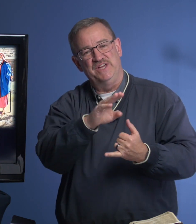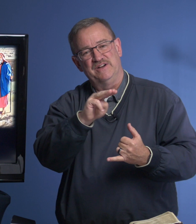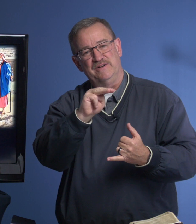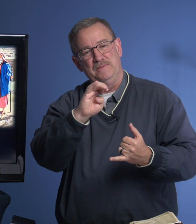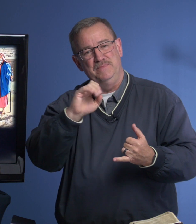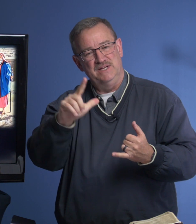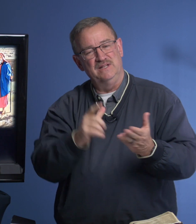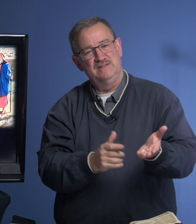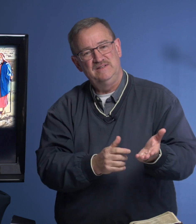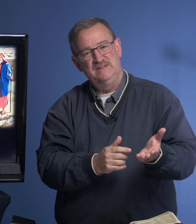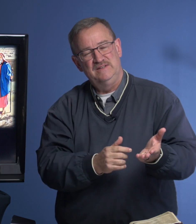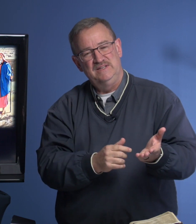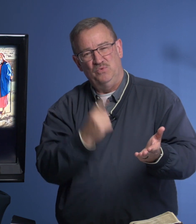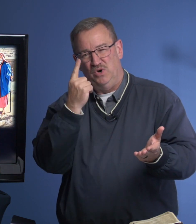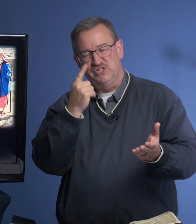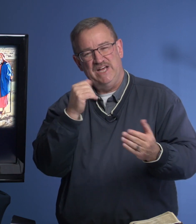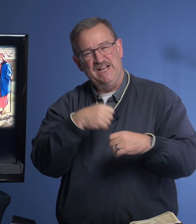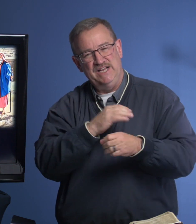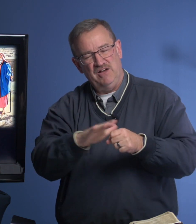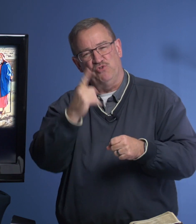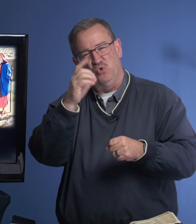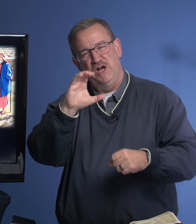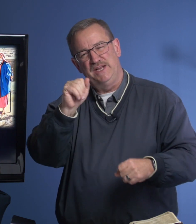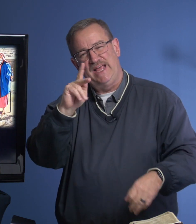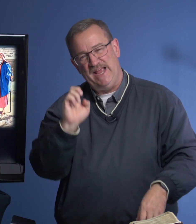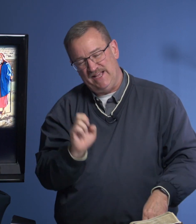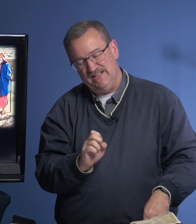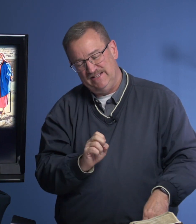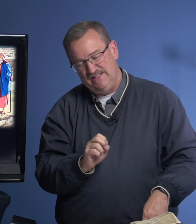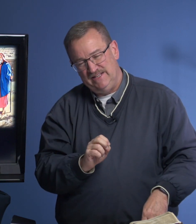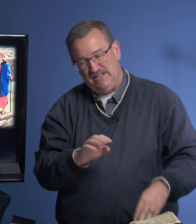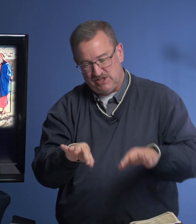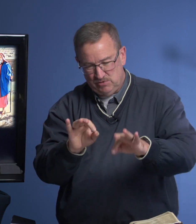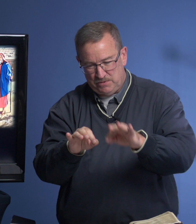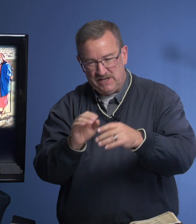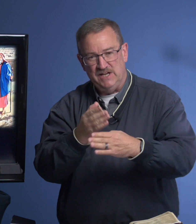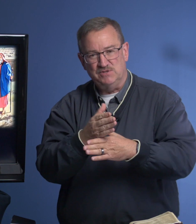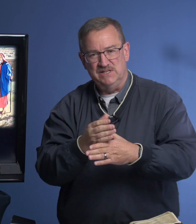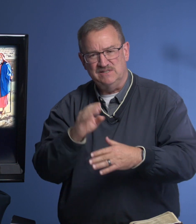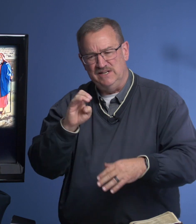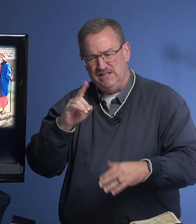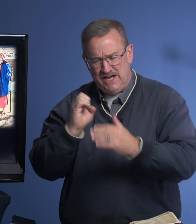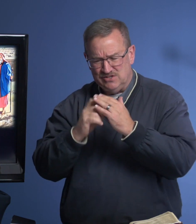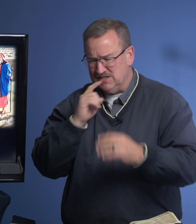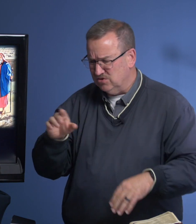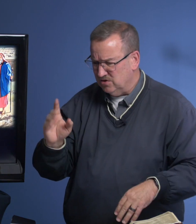their meal. She had enough for one cake, and she was picking up sticks, and Elijah said to her,